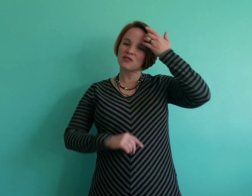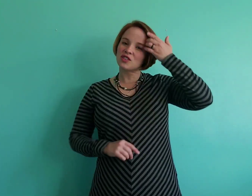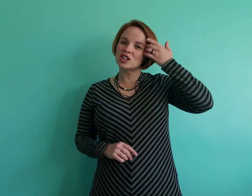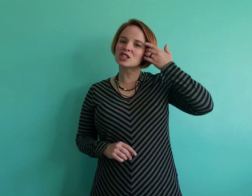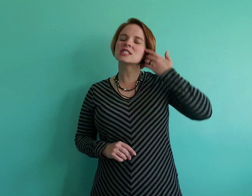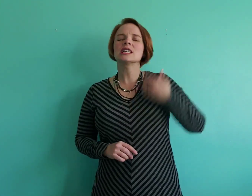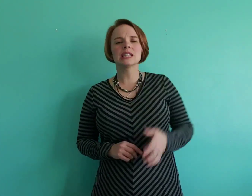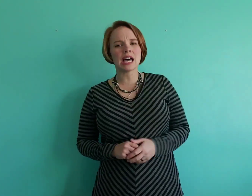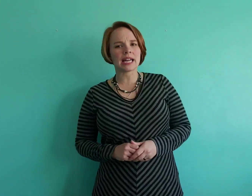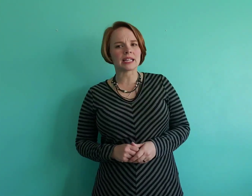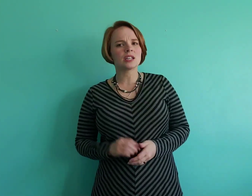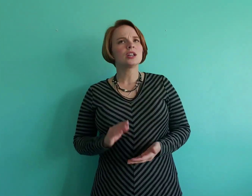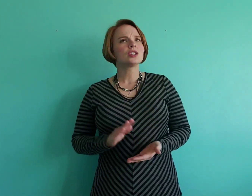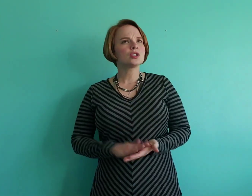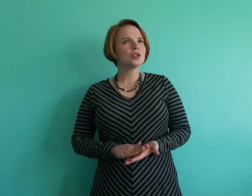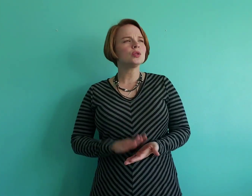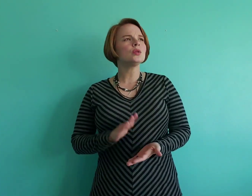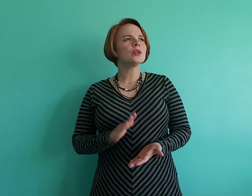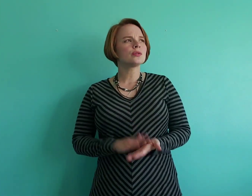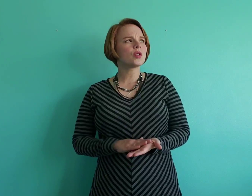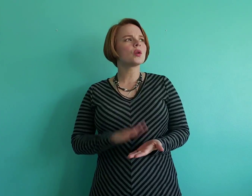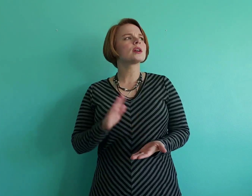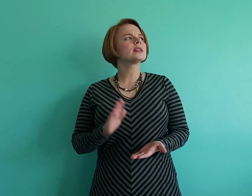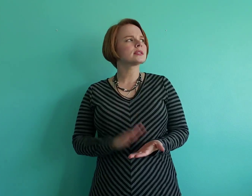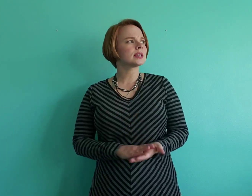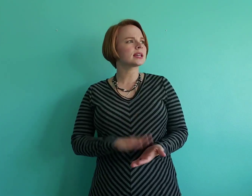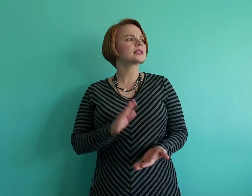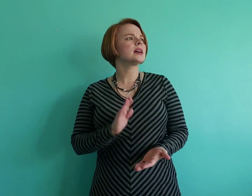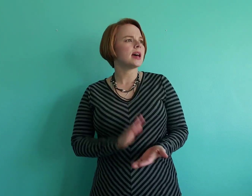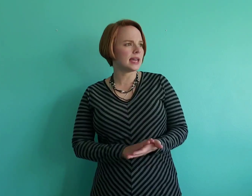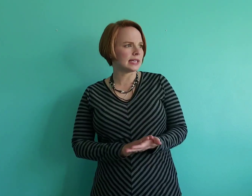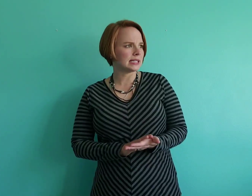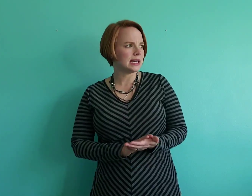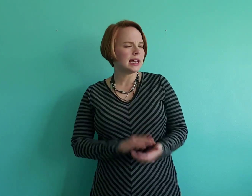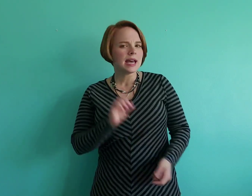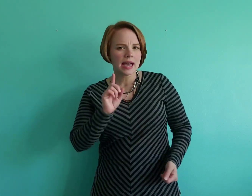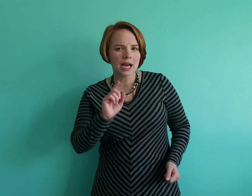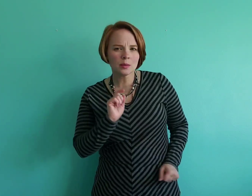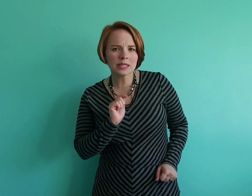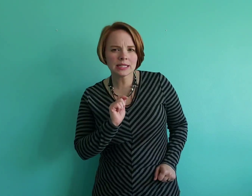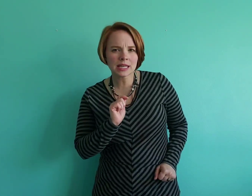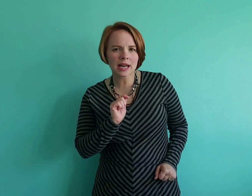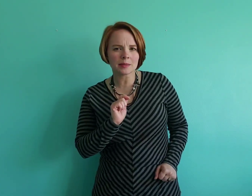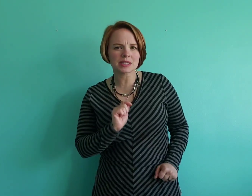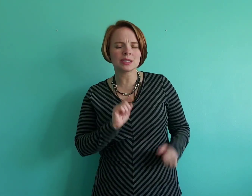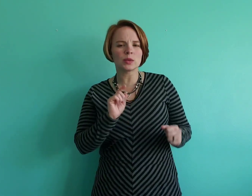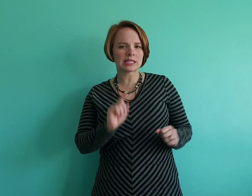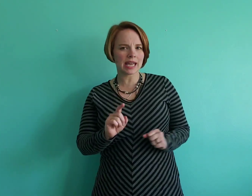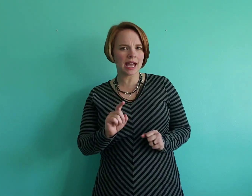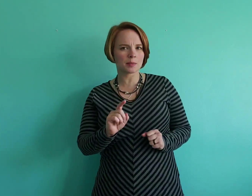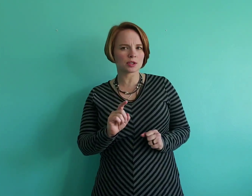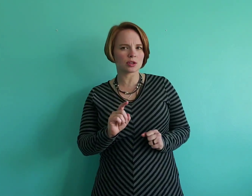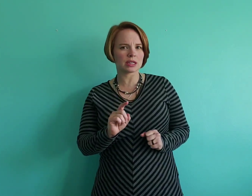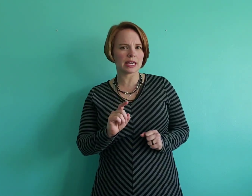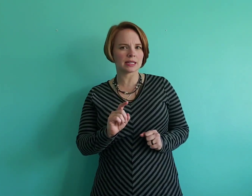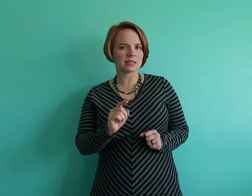first line, two, four, six, eight. How many times did we tap during that?